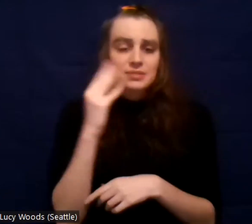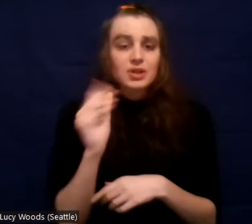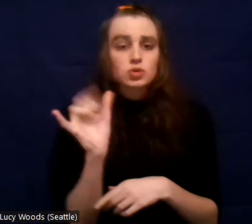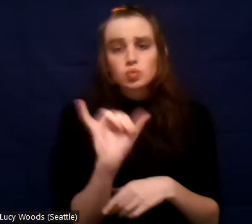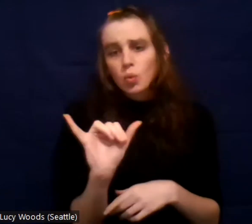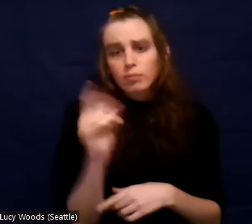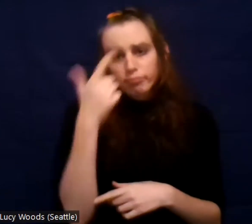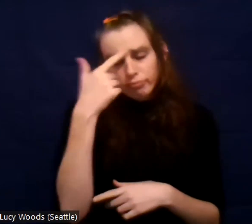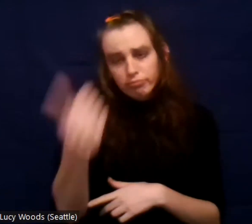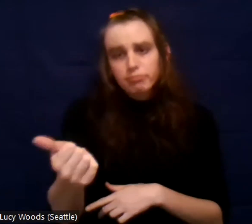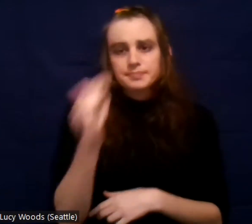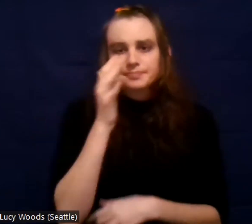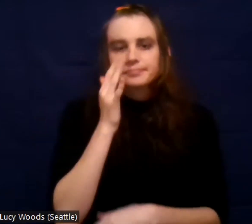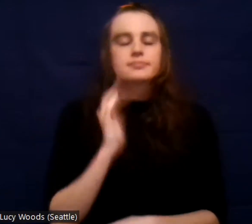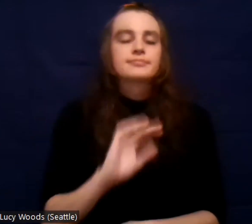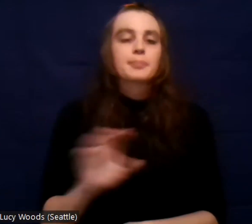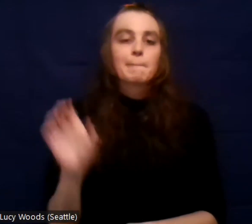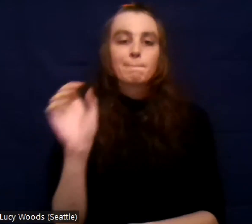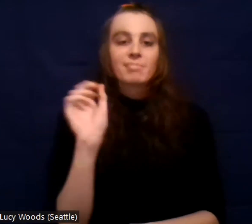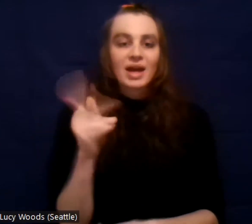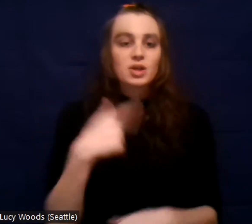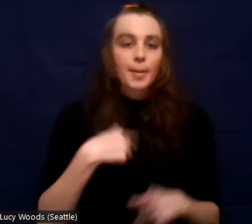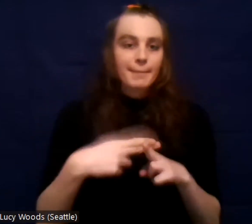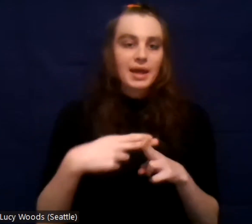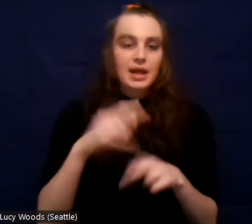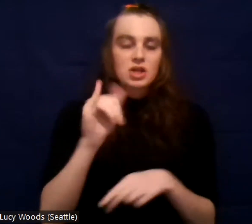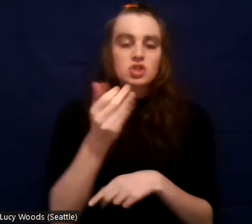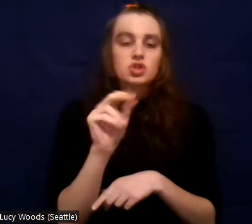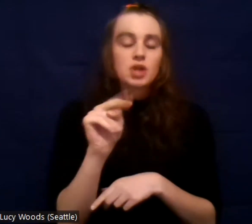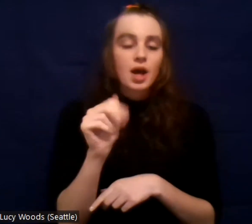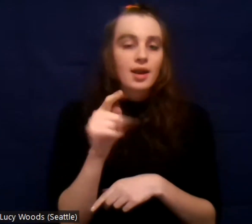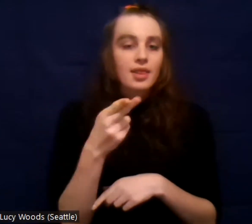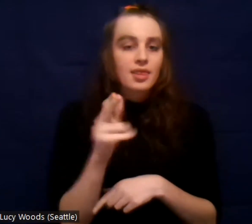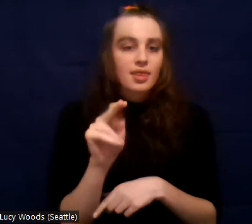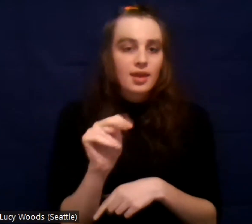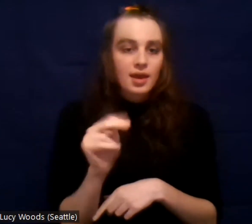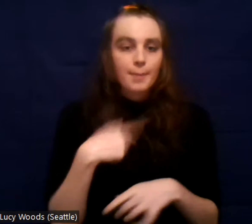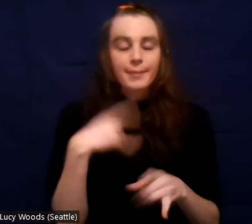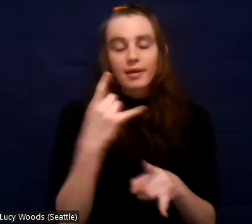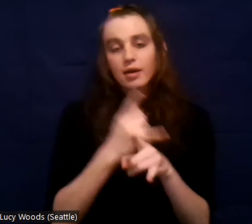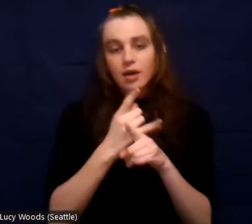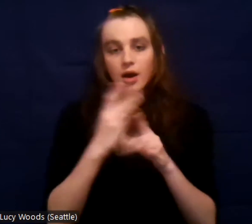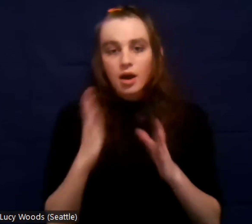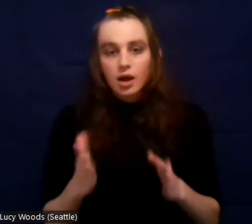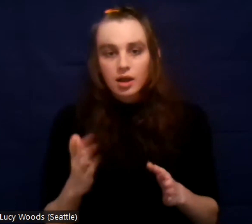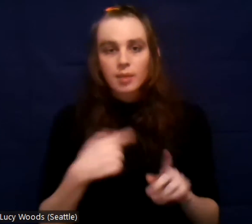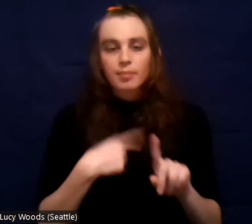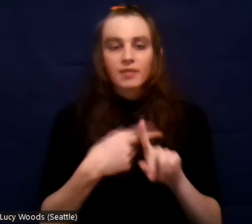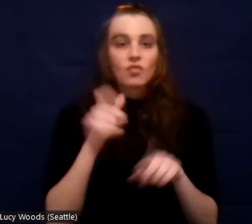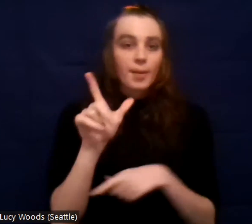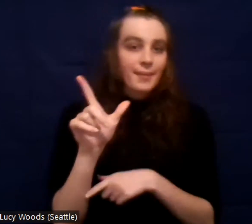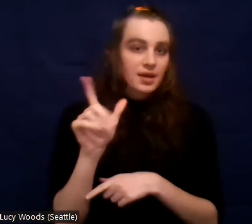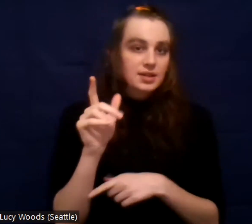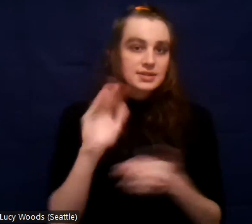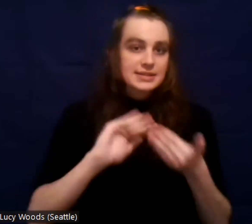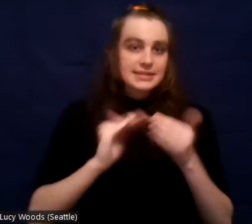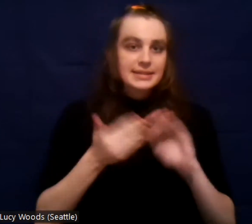All right. So my name is Jonathan. I'm an alcoholic. I'm originally from Los Angeles.